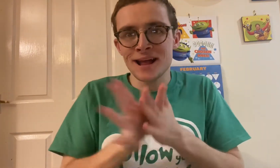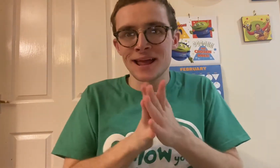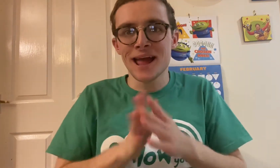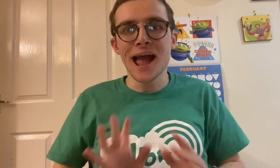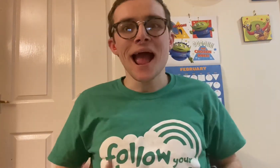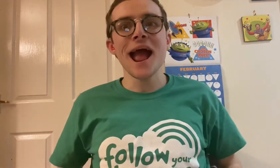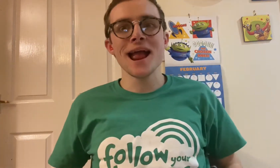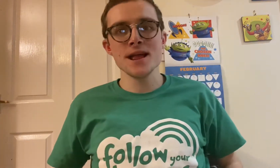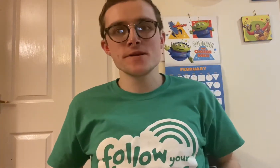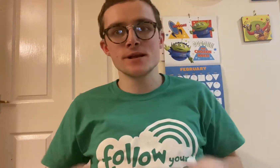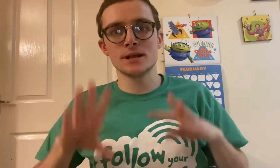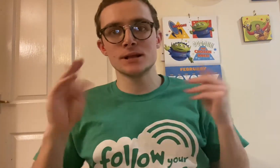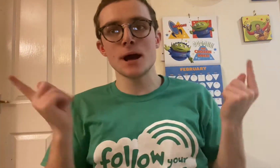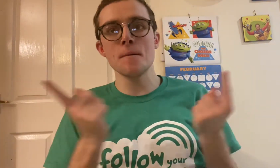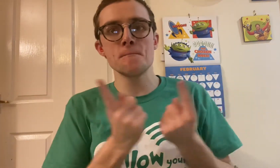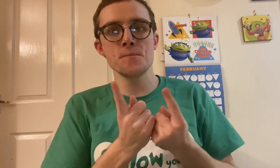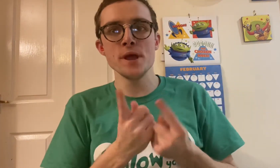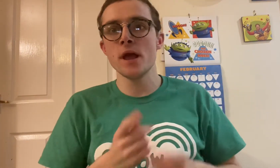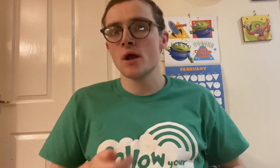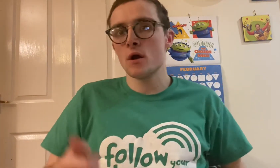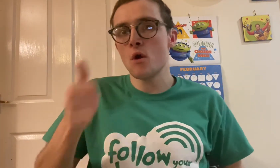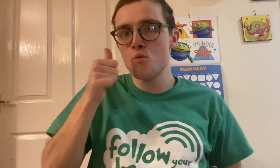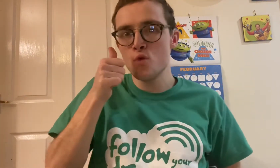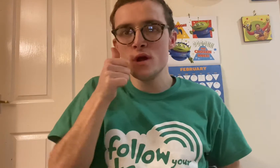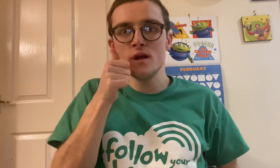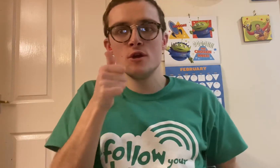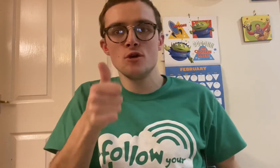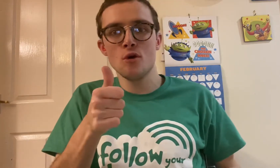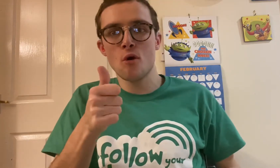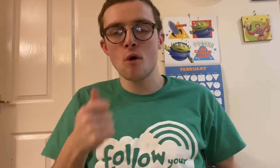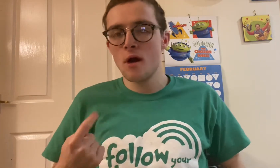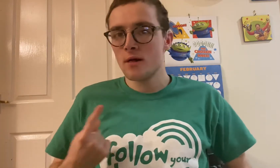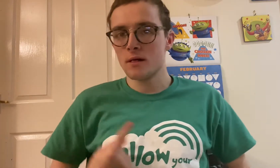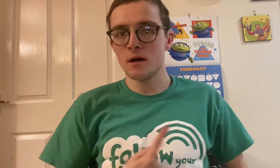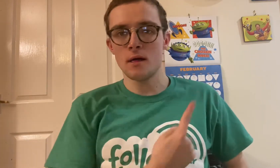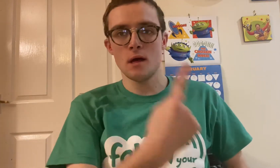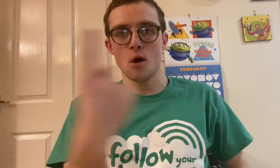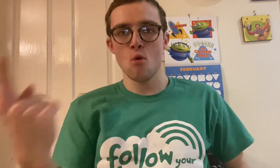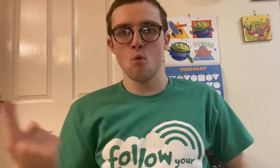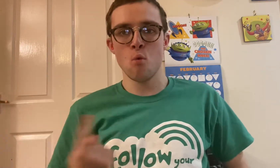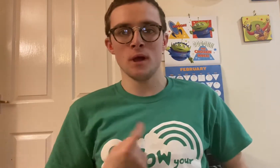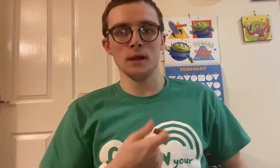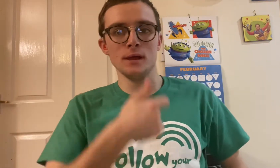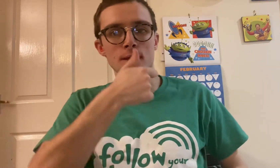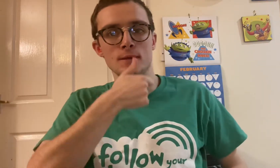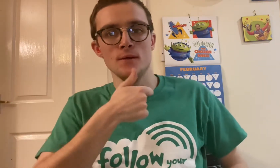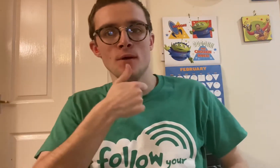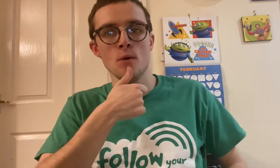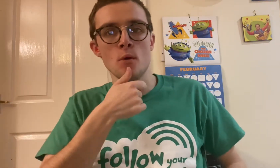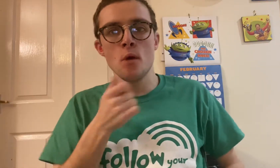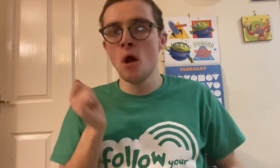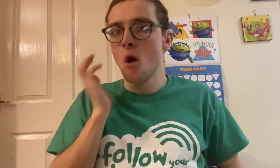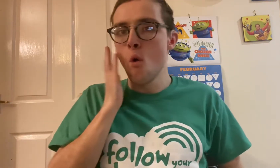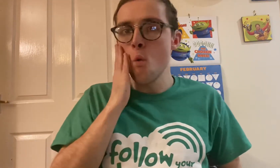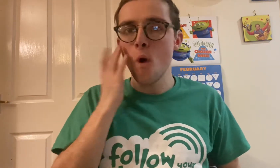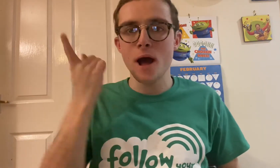to be a week ago. When you were